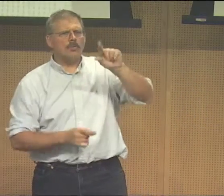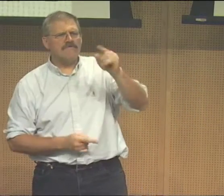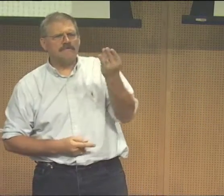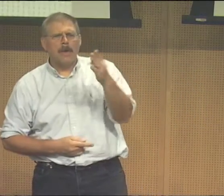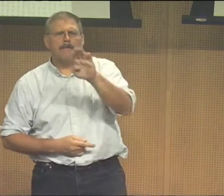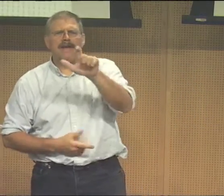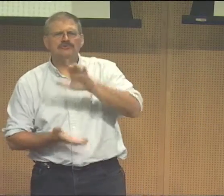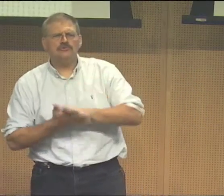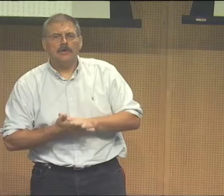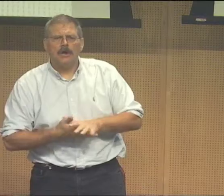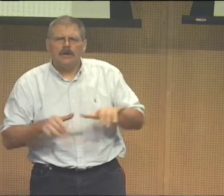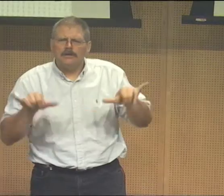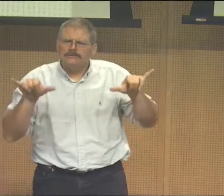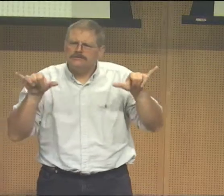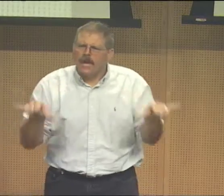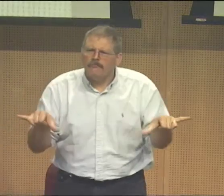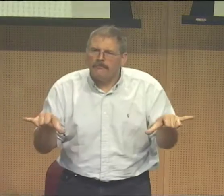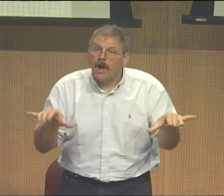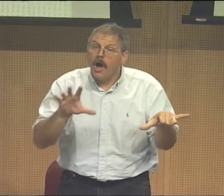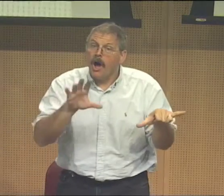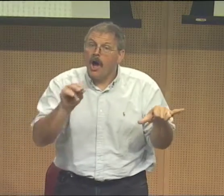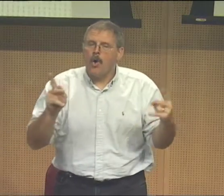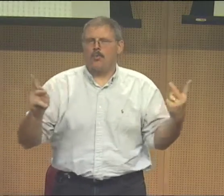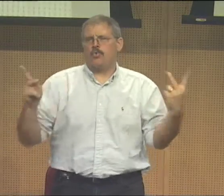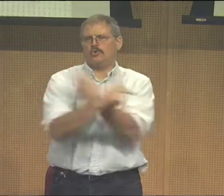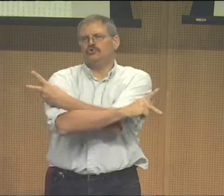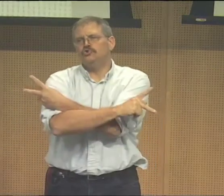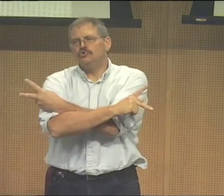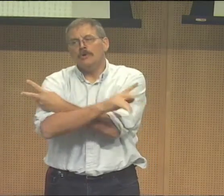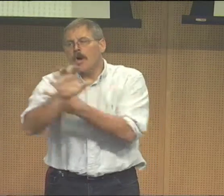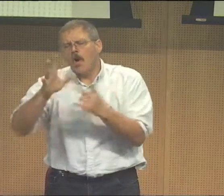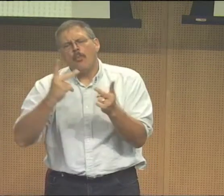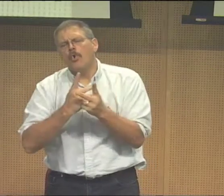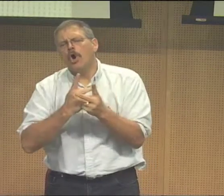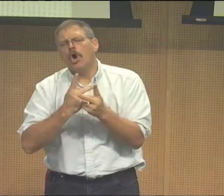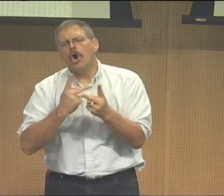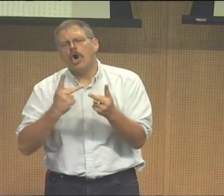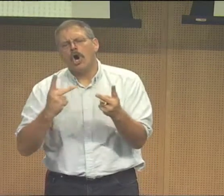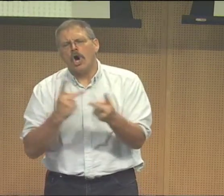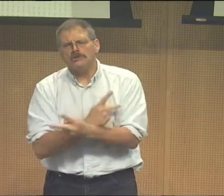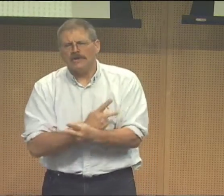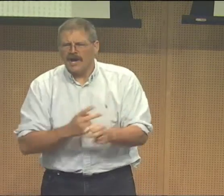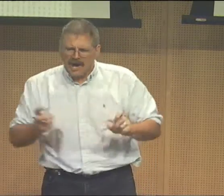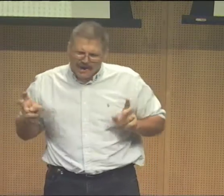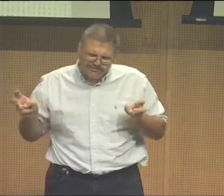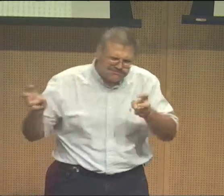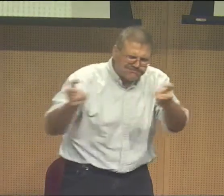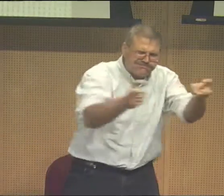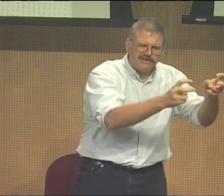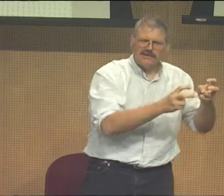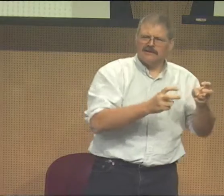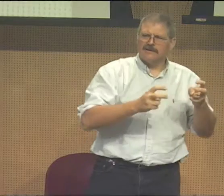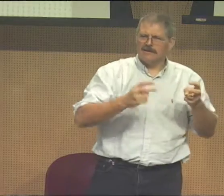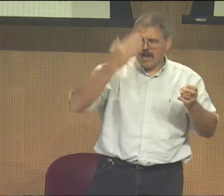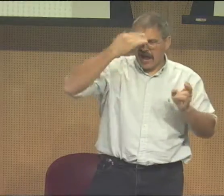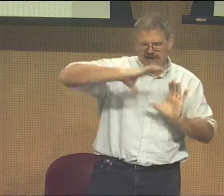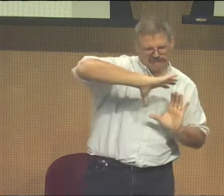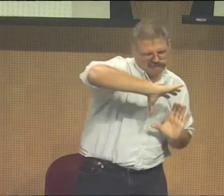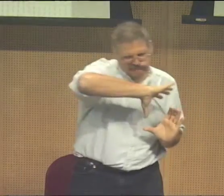I think this is a new day. Here we are in 2014, and things are just the same. Maybe not even